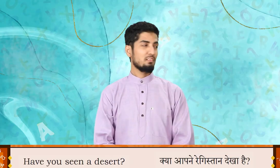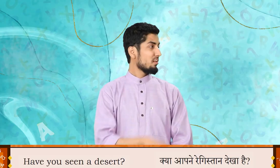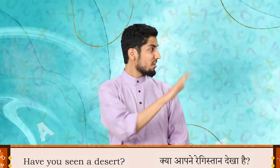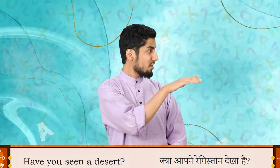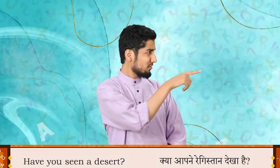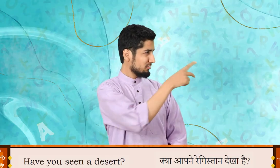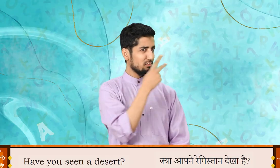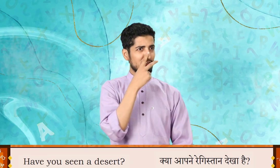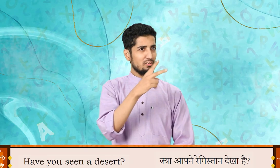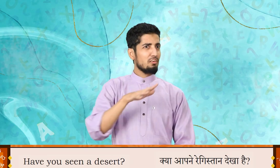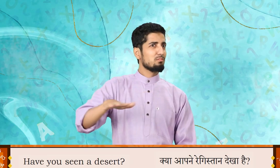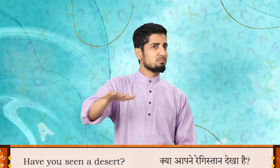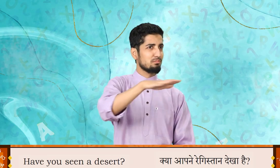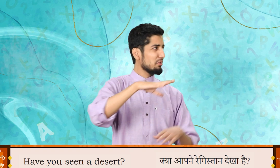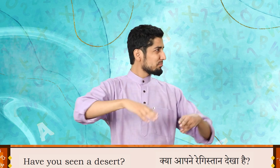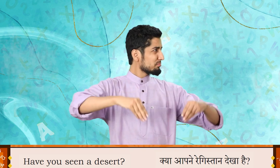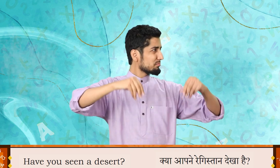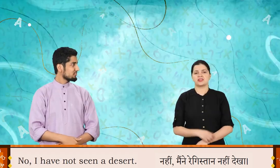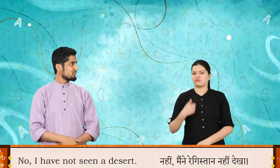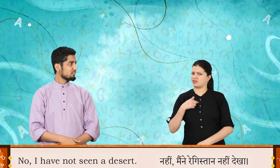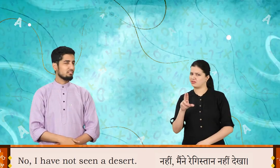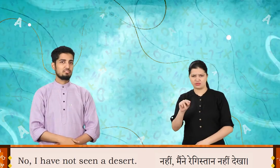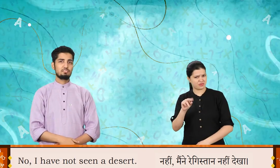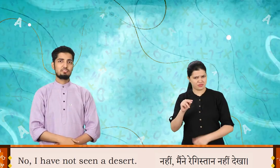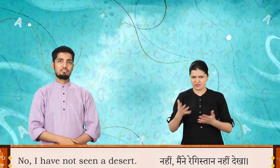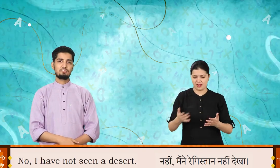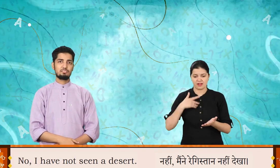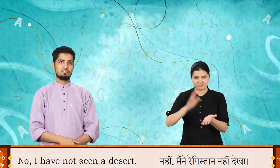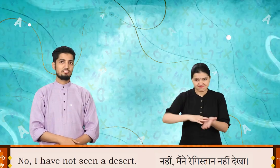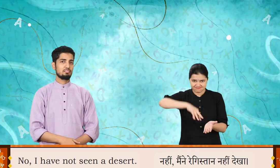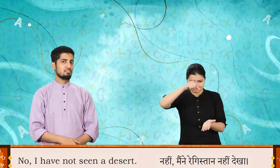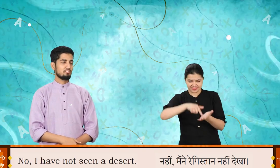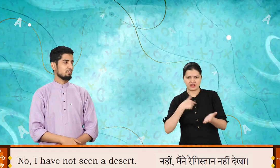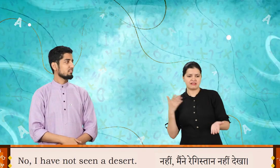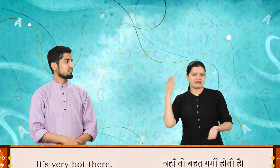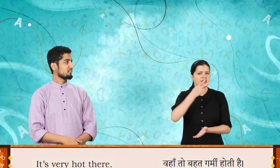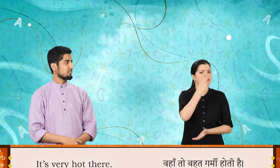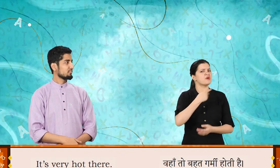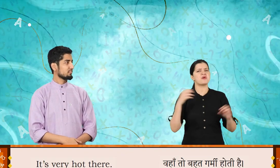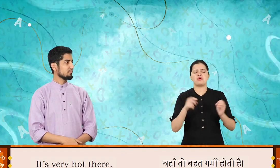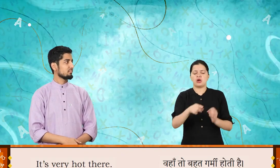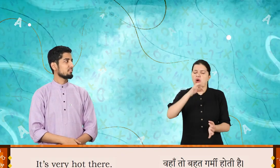Have you seen a desert? No. I have not seen a desert. It's very hot there.